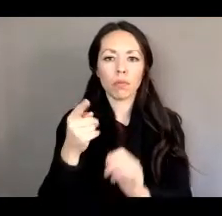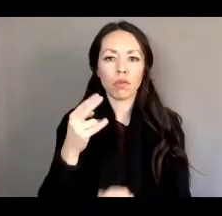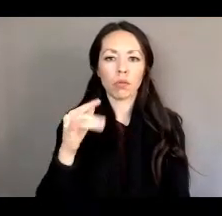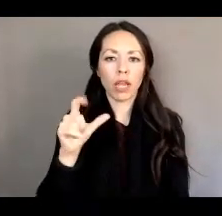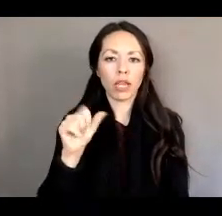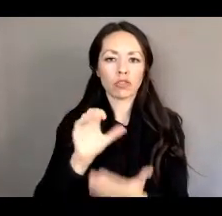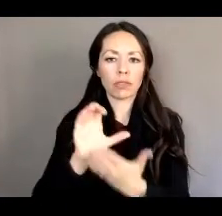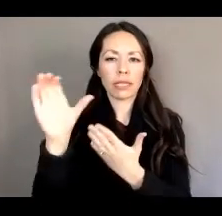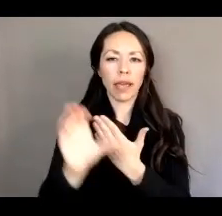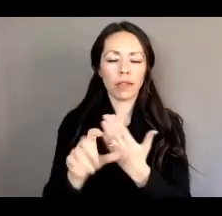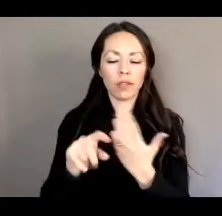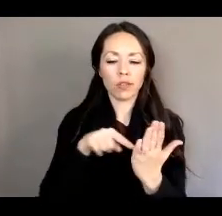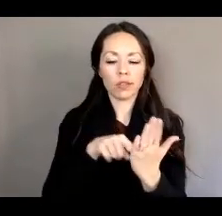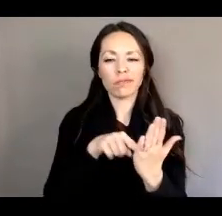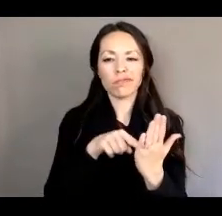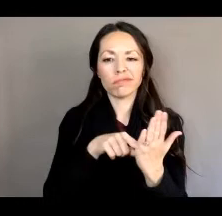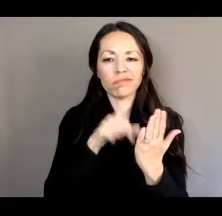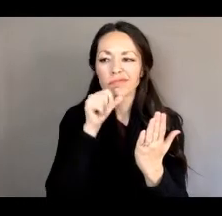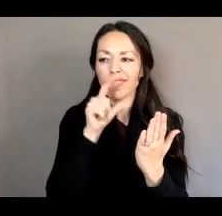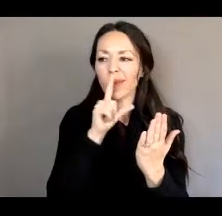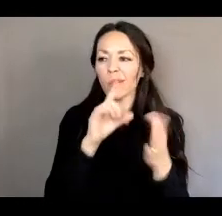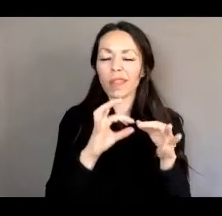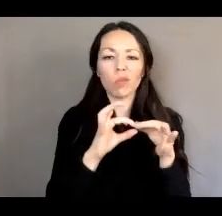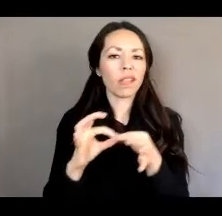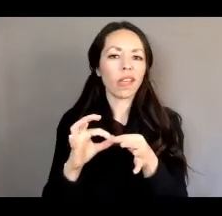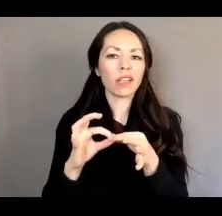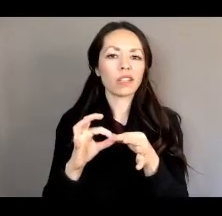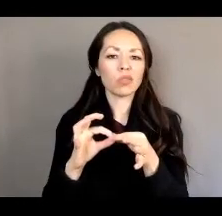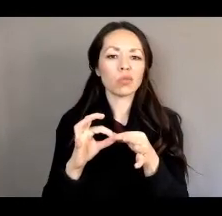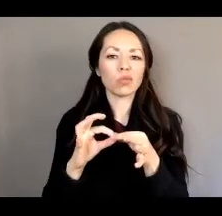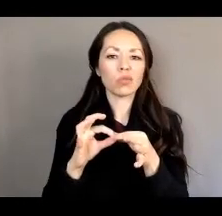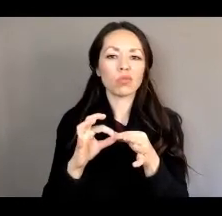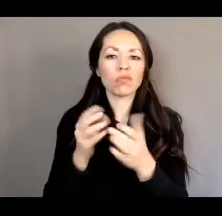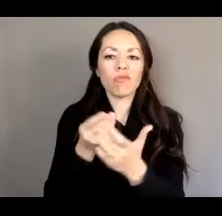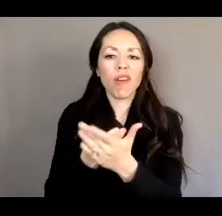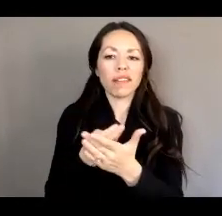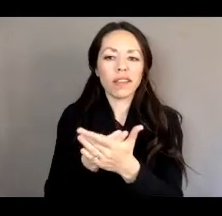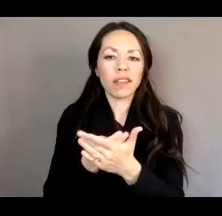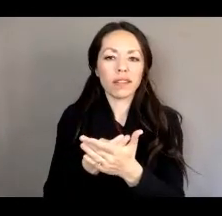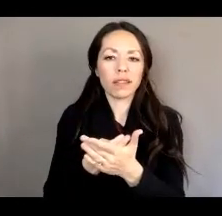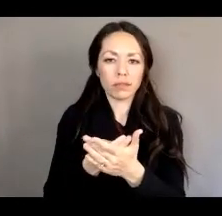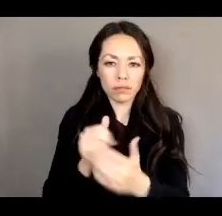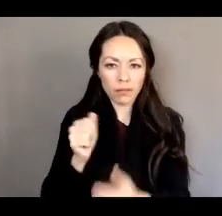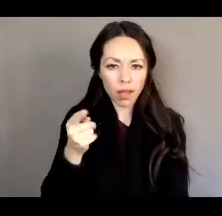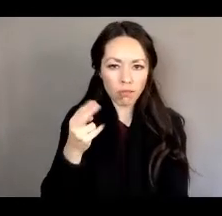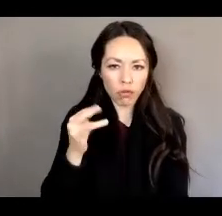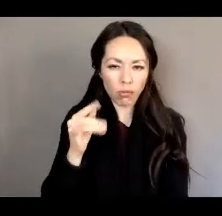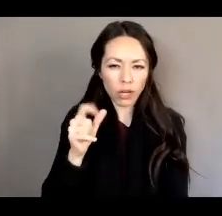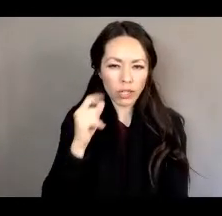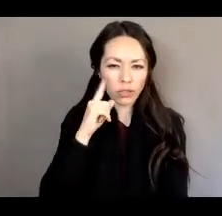that doesn't really have to do with any kind of funding, which is the purpose of appropriations.